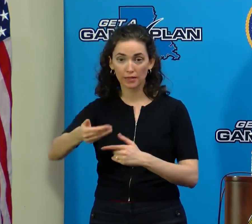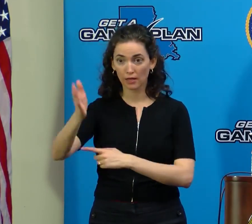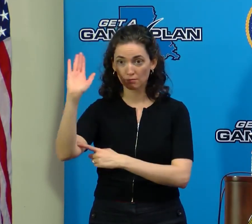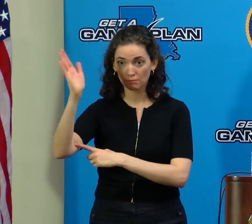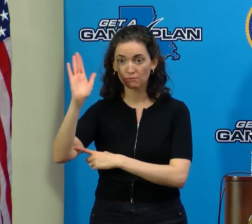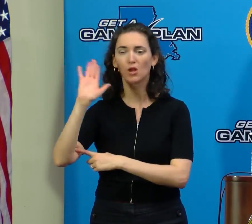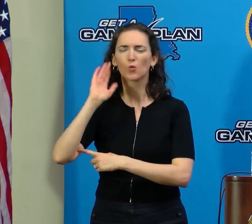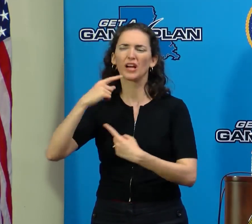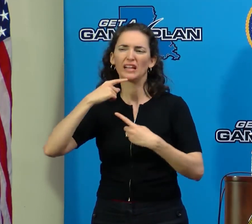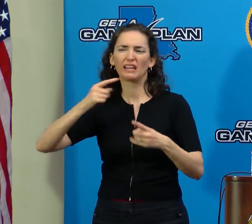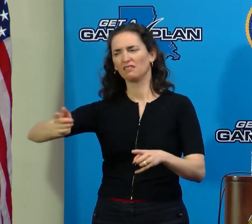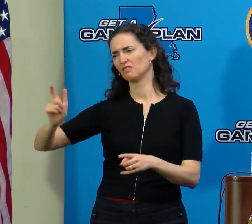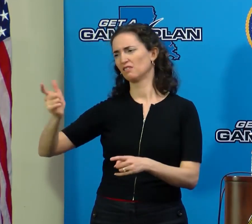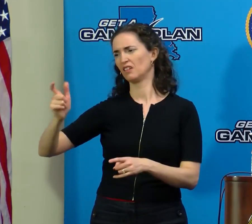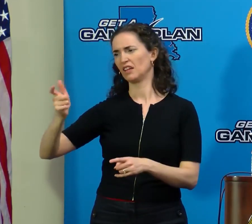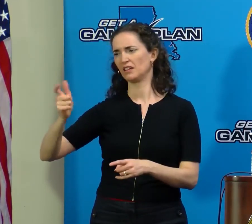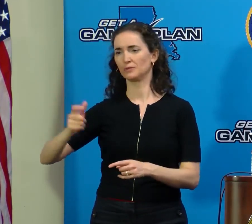press conference at some point in the future.